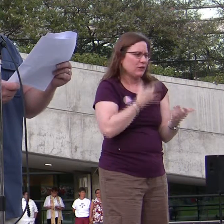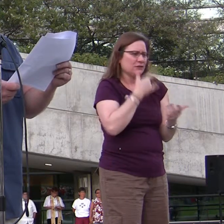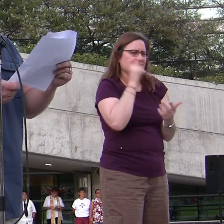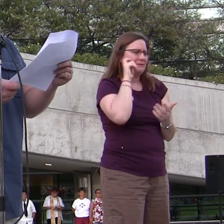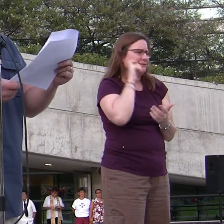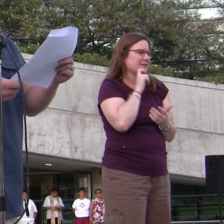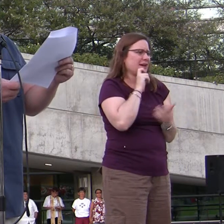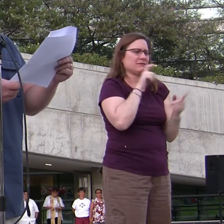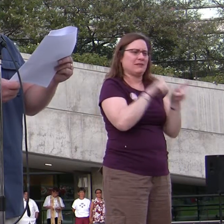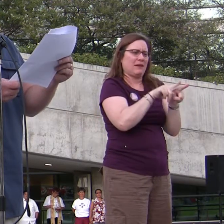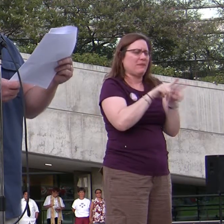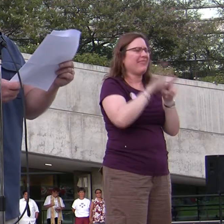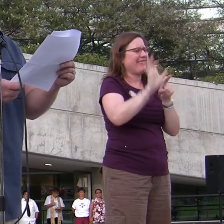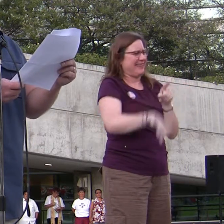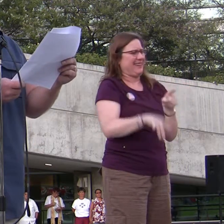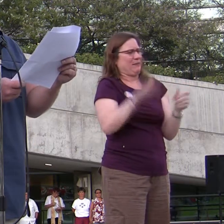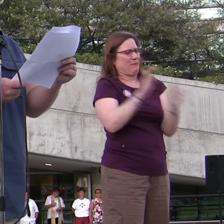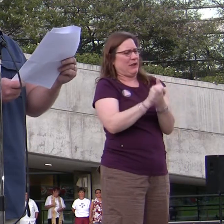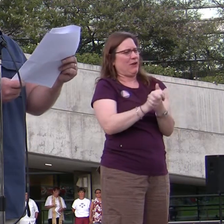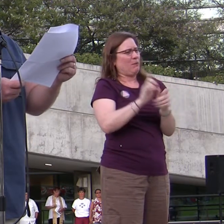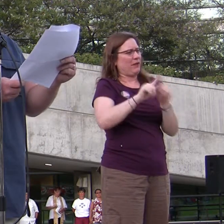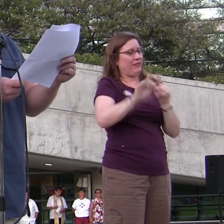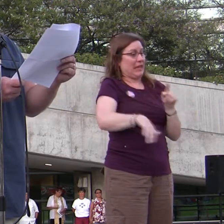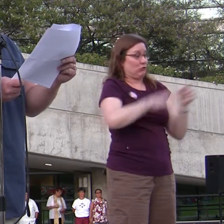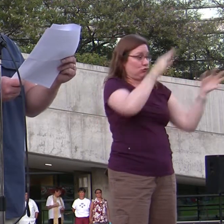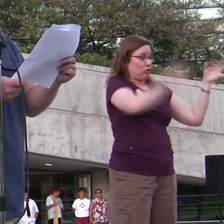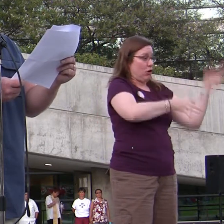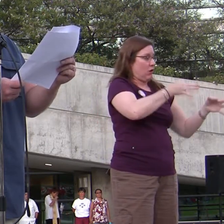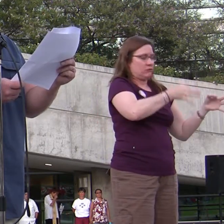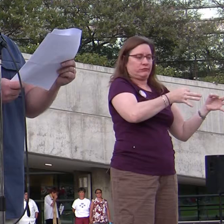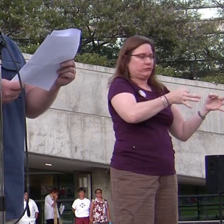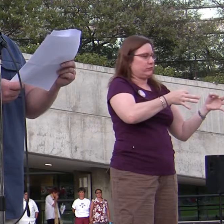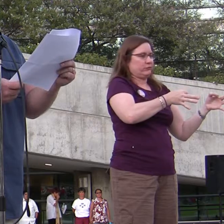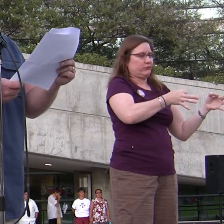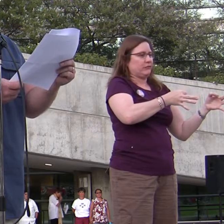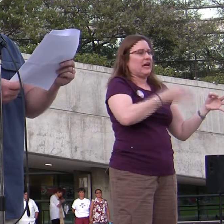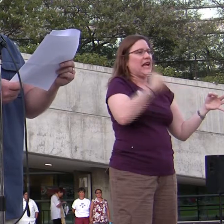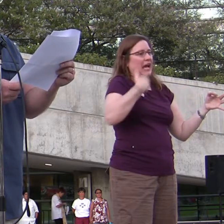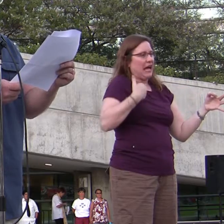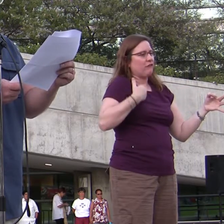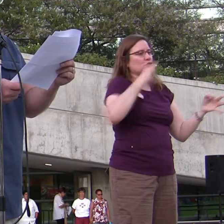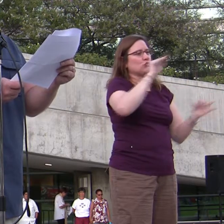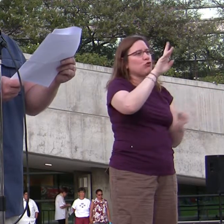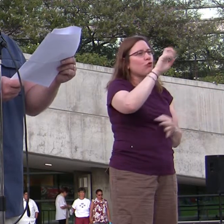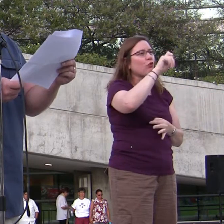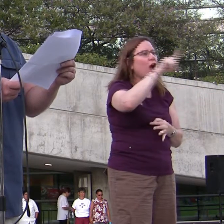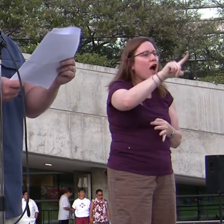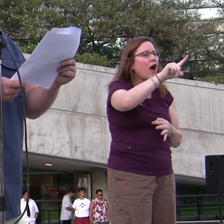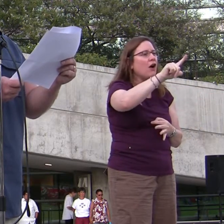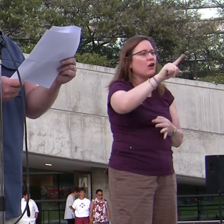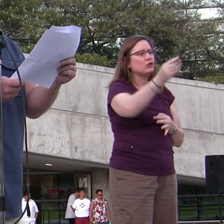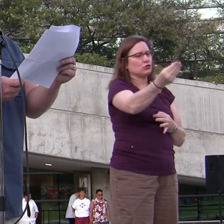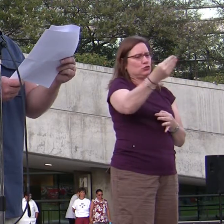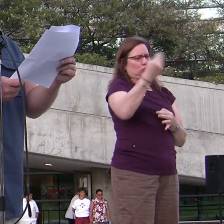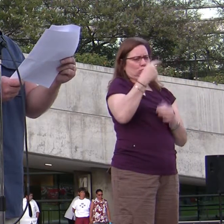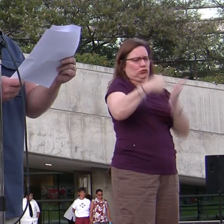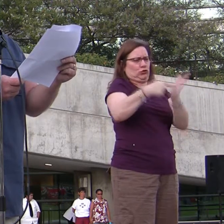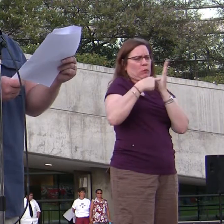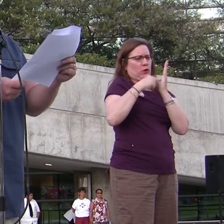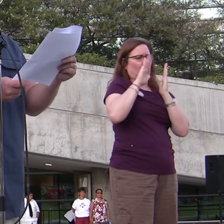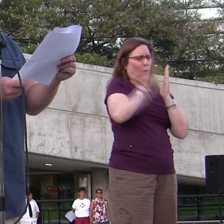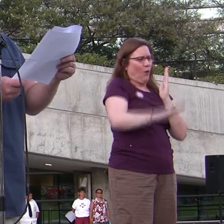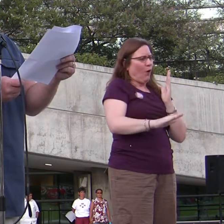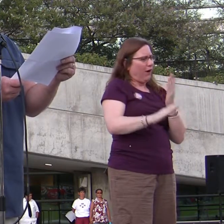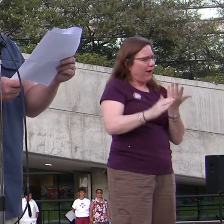trial. He forced both sides to present witnesses and evidence to support their claims. Prove to me what you're saying, he